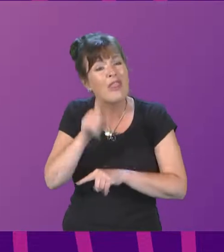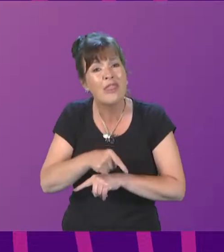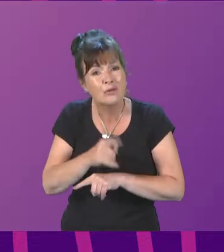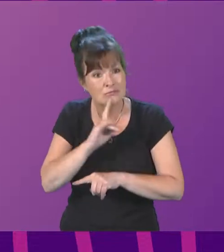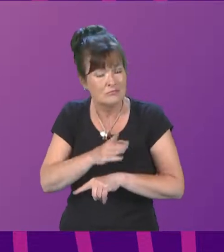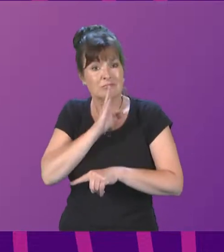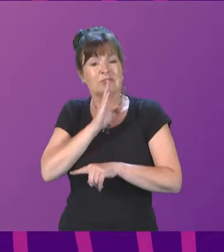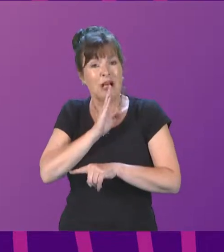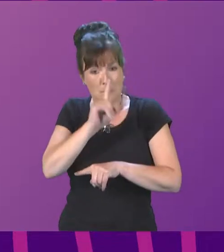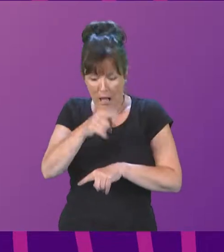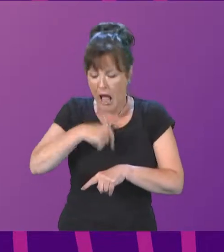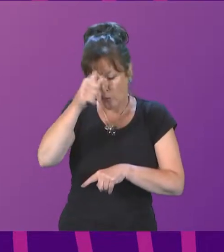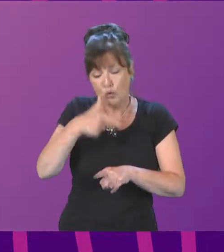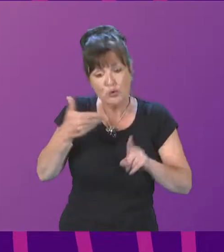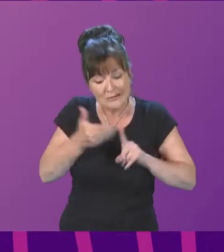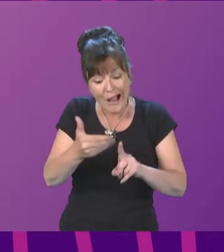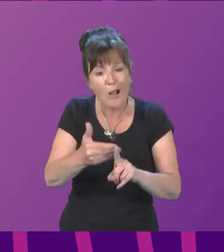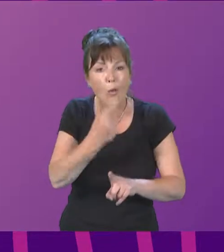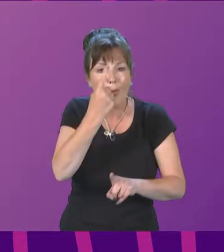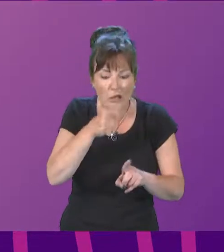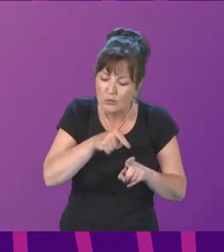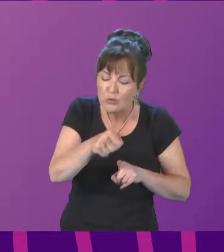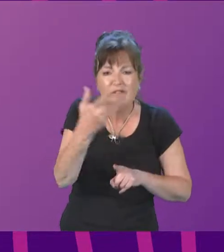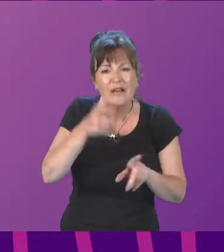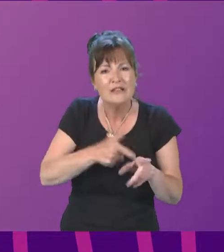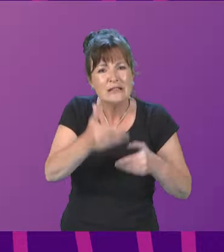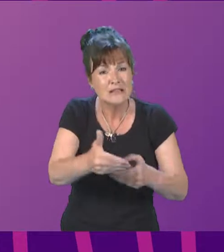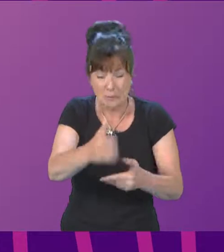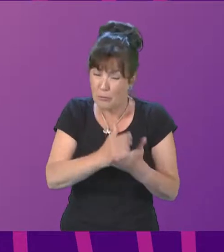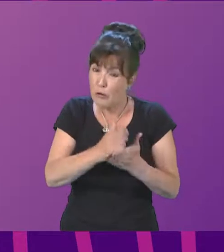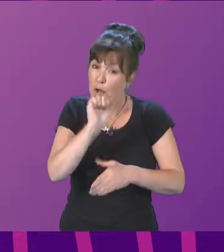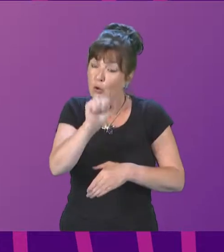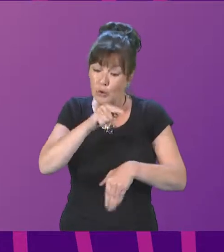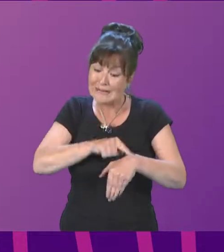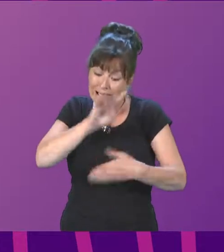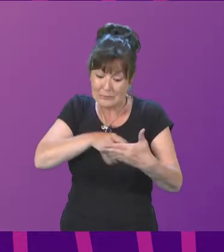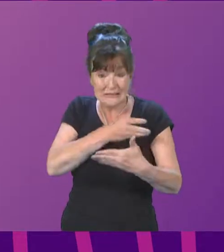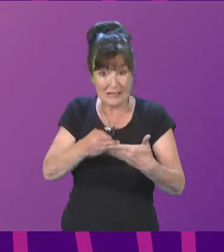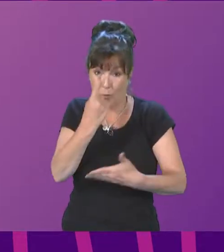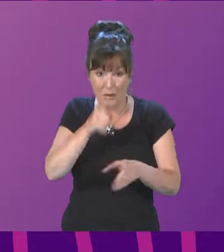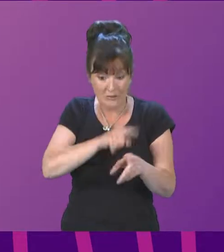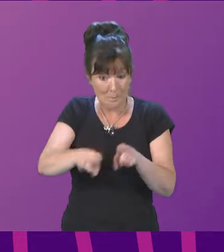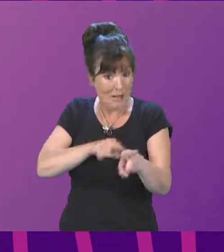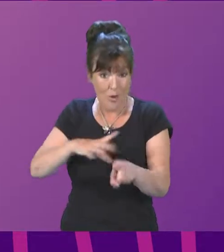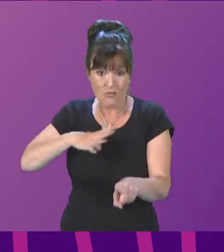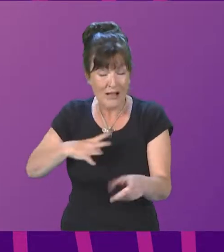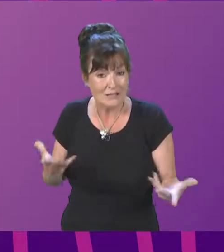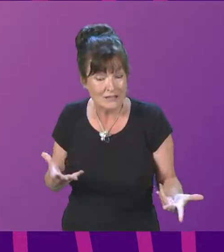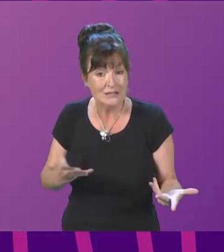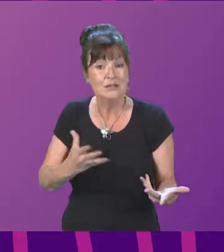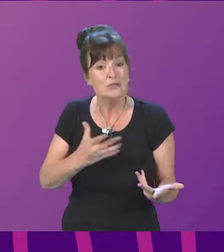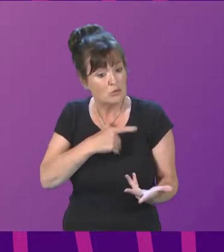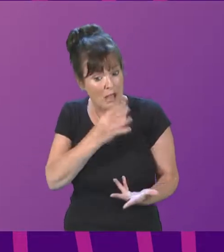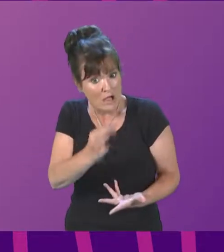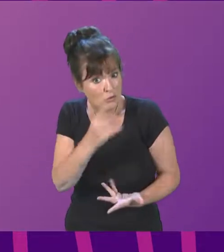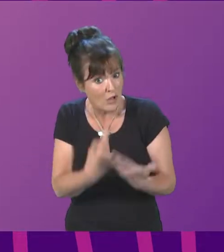five targets being introduced, the implementation on that time scale is a year behind what was initially promised. So can I ask what action has taken place